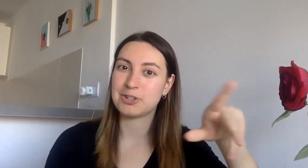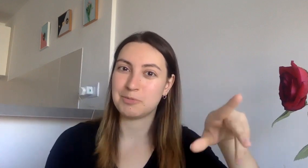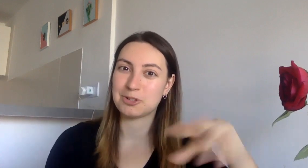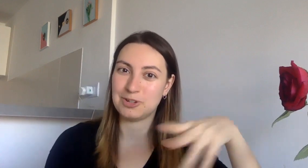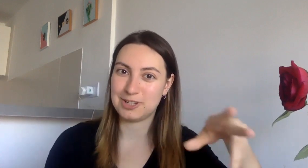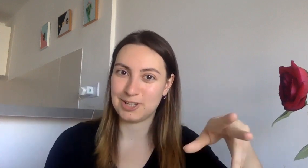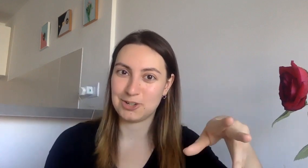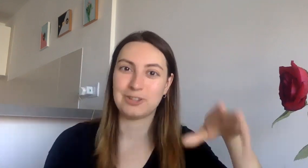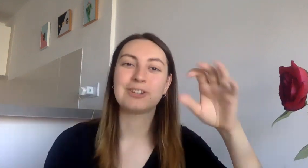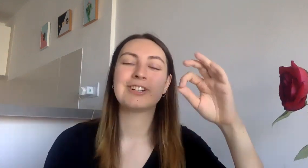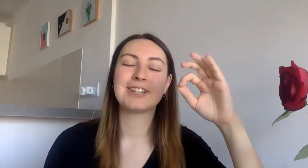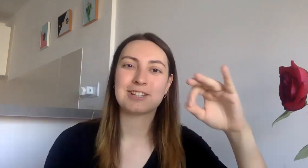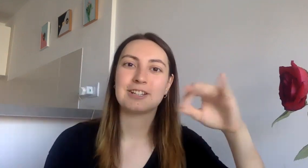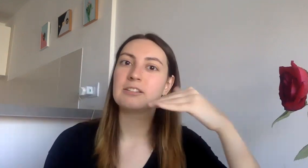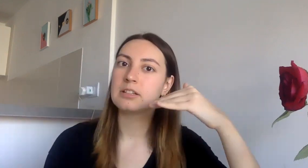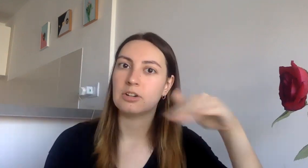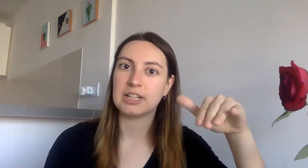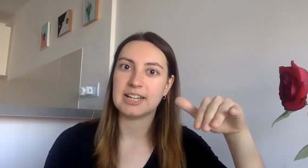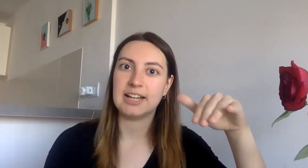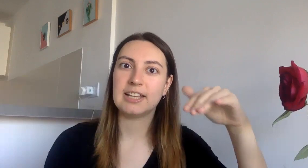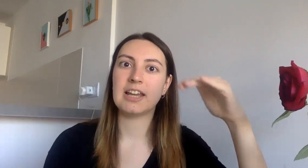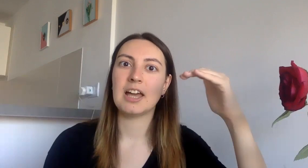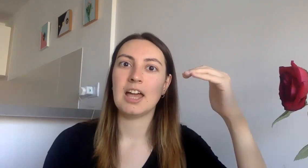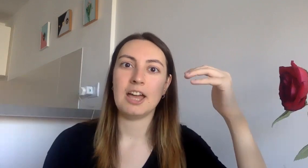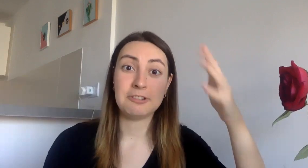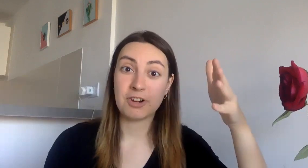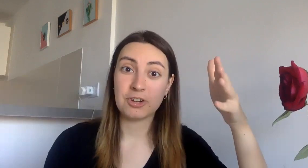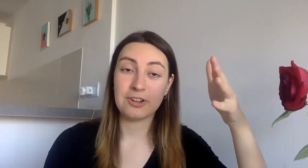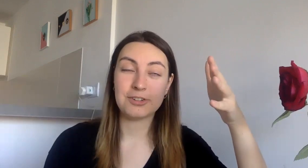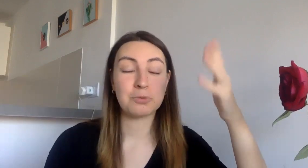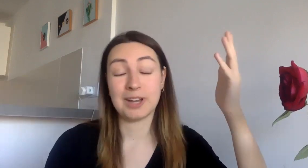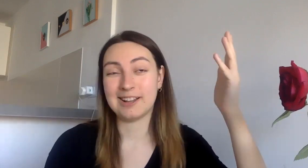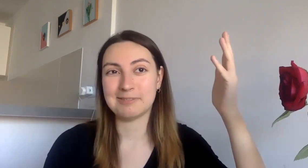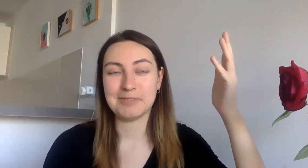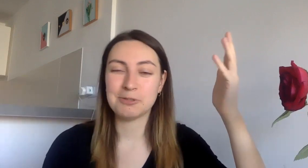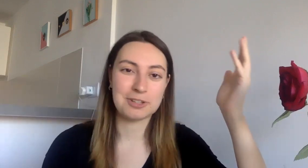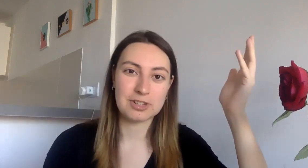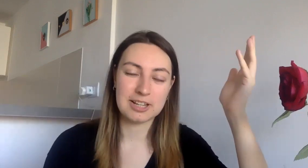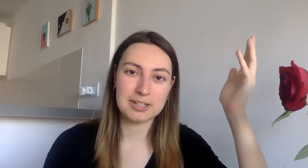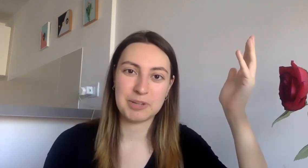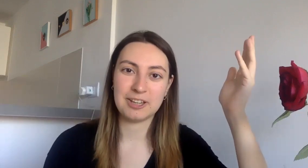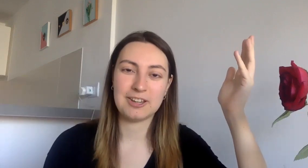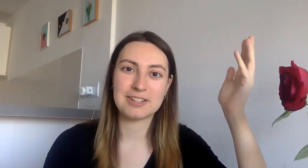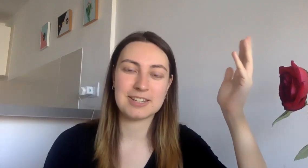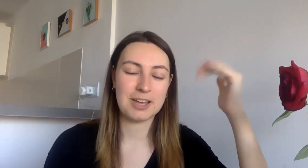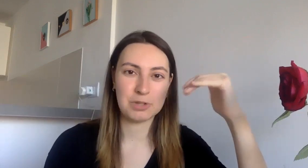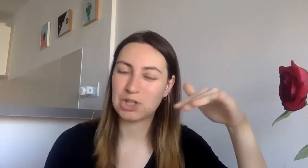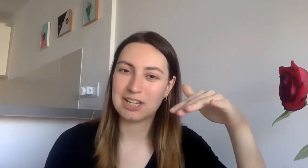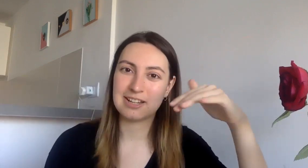Serbans could understand each other. Still, only Italian. And with the Russian girls, well, it was useless because they would still